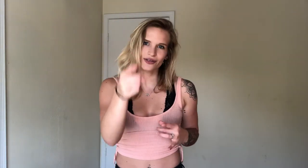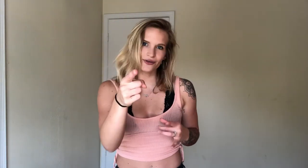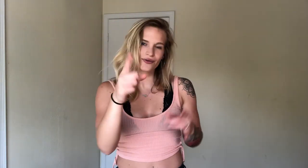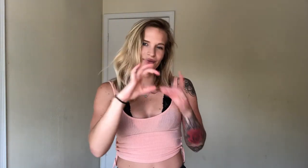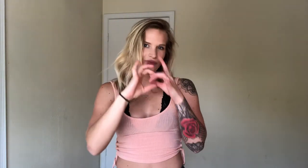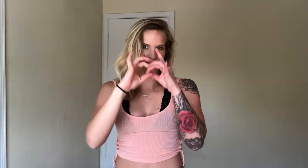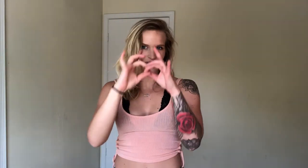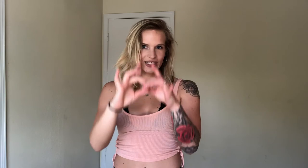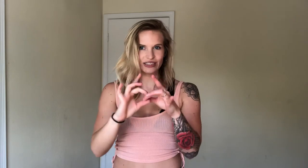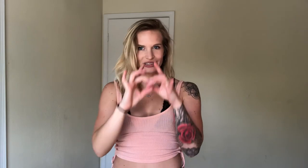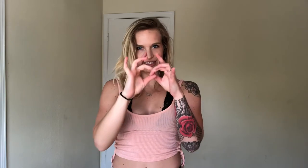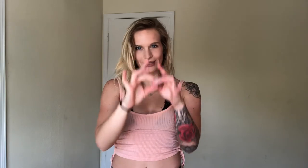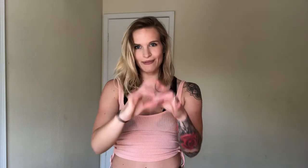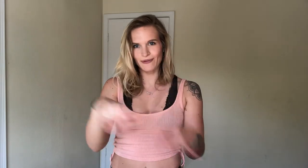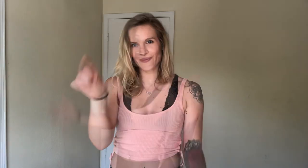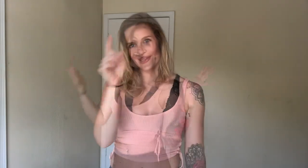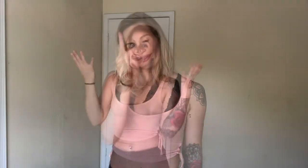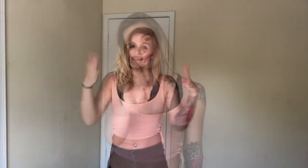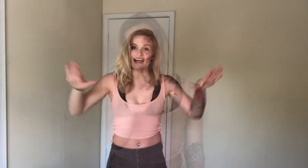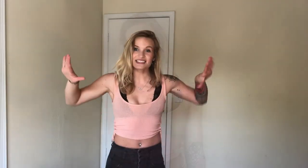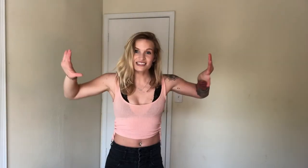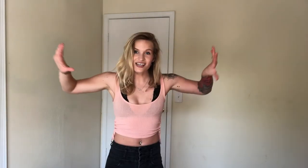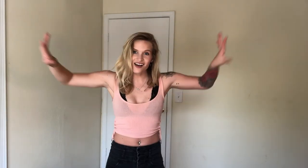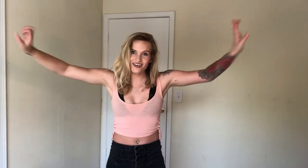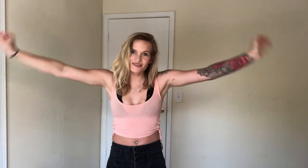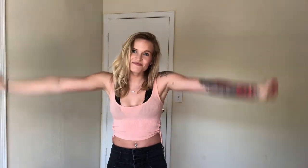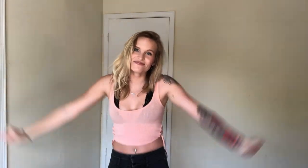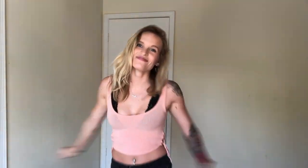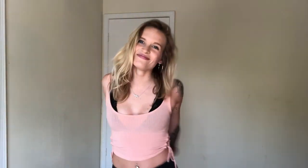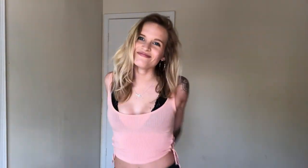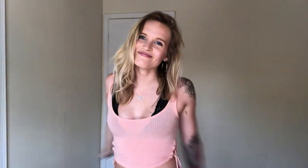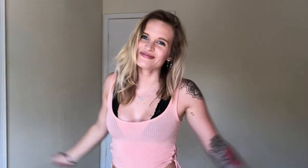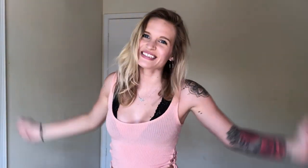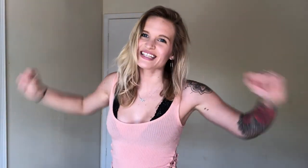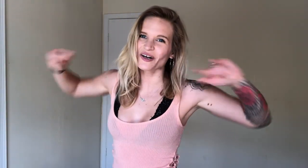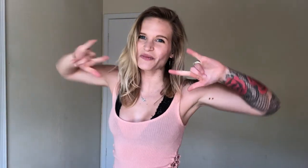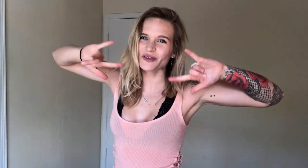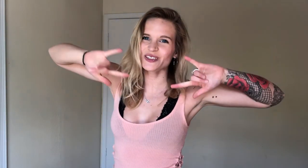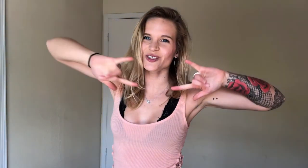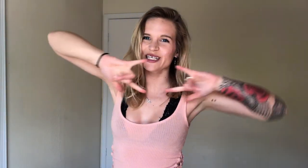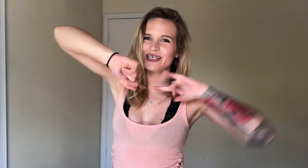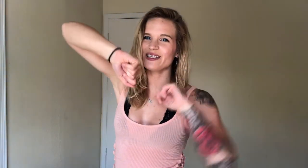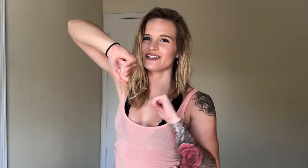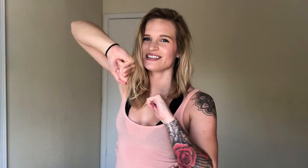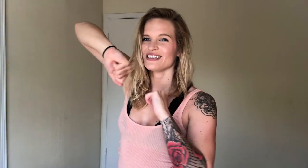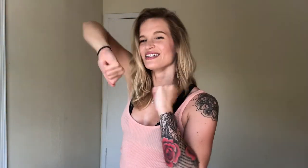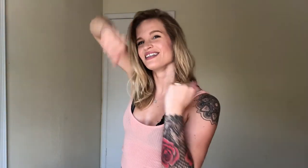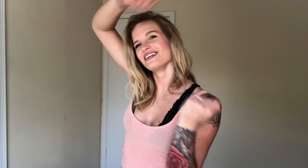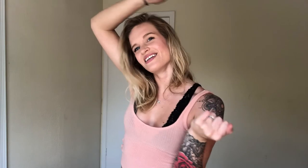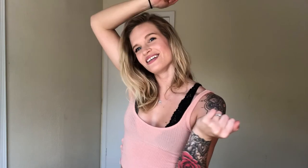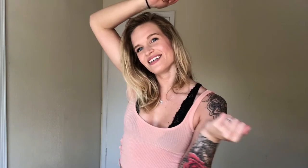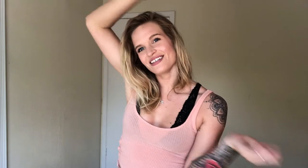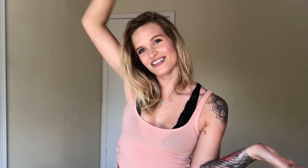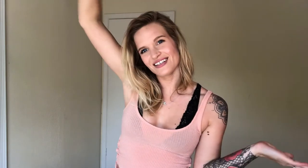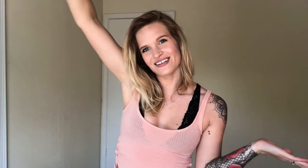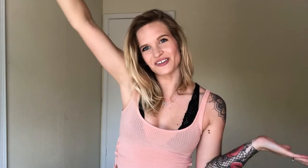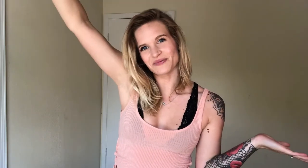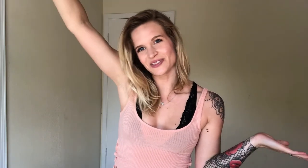You. Relationship. With. And that's the song. Hope you enjoyed it. Hope you